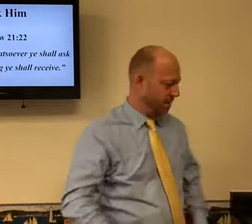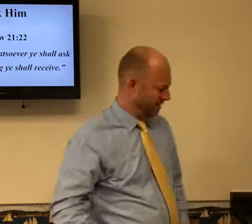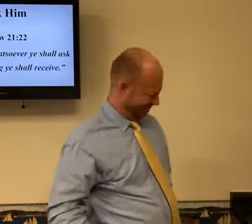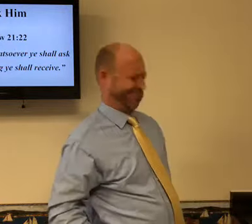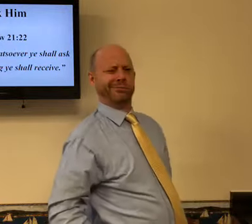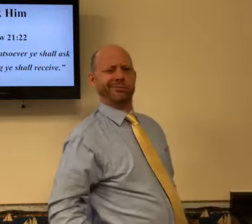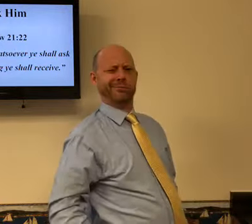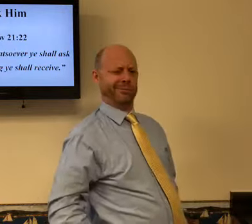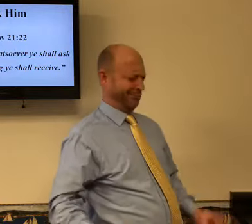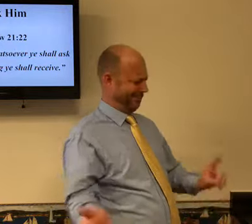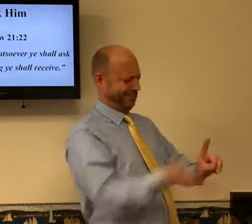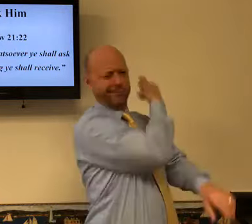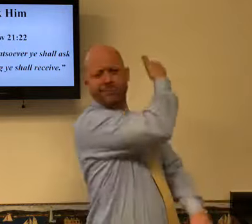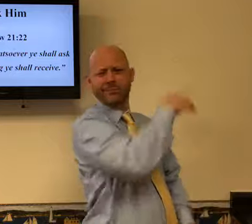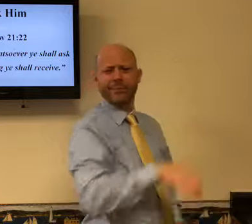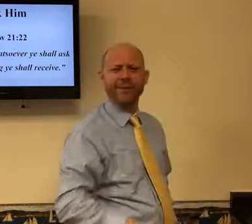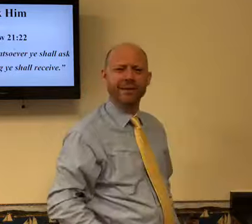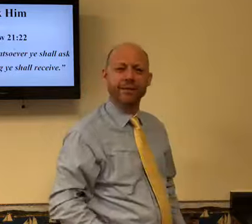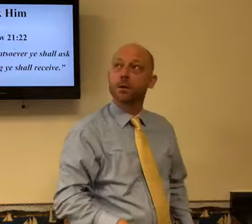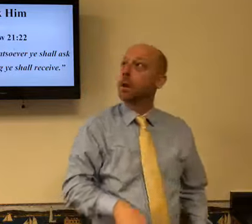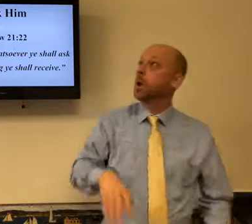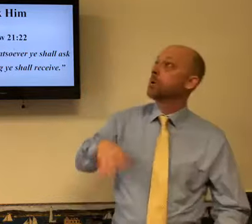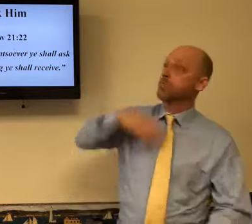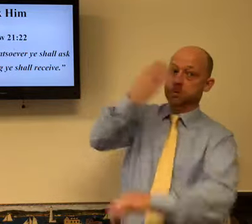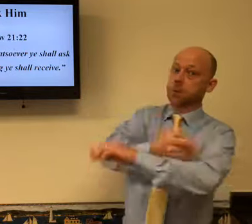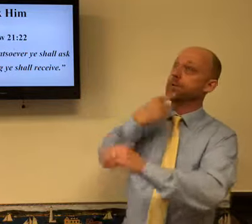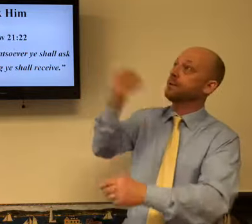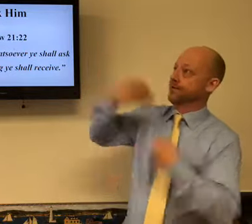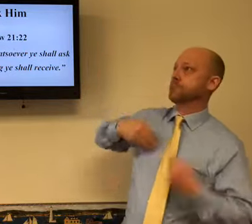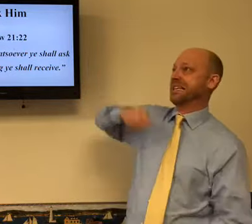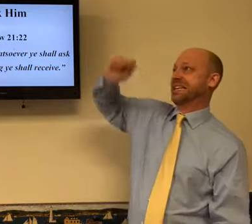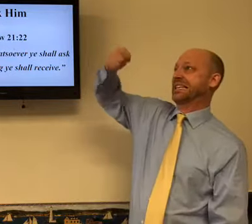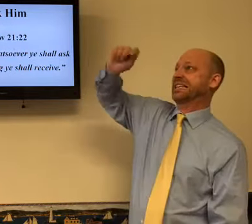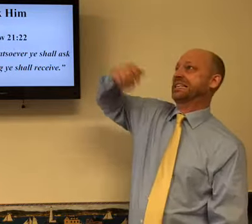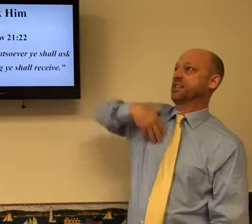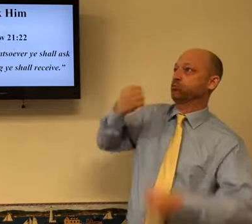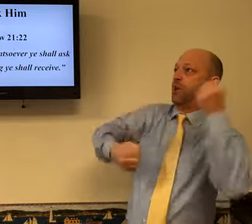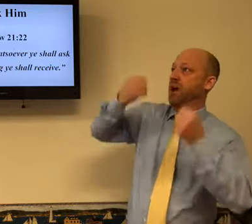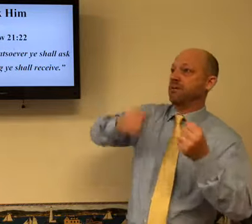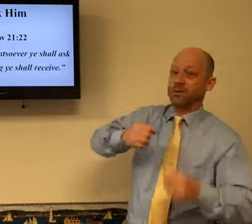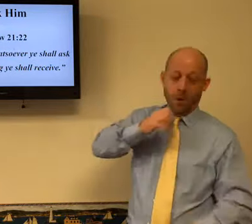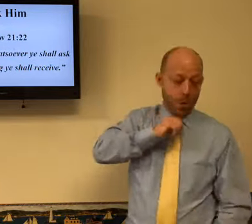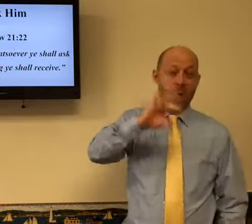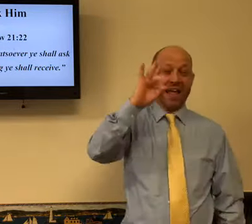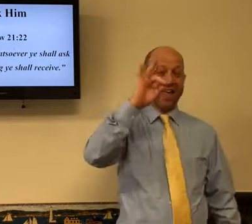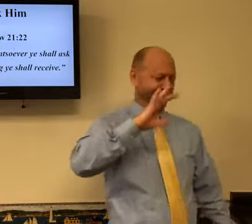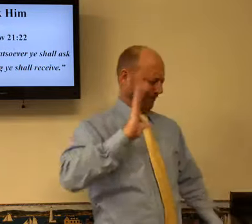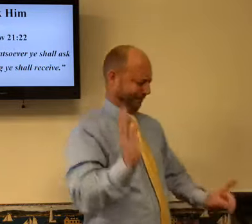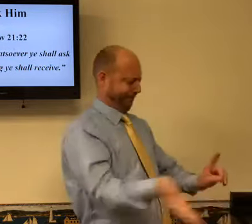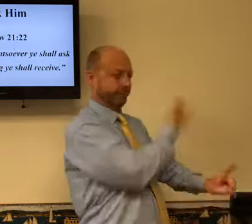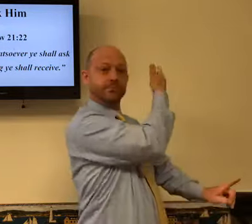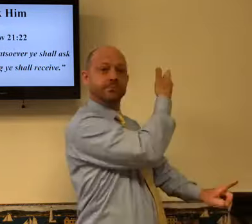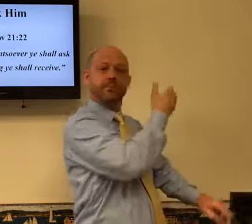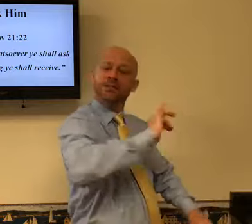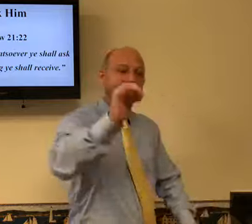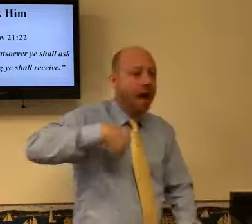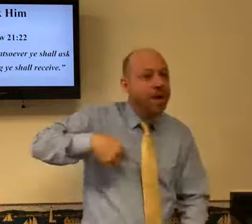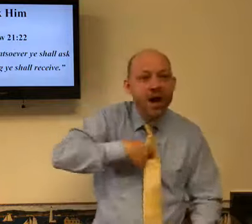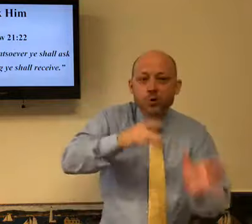give me some money. Give me a thousand dollars. I'm like, no, get out of here. My son said, give me the key to the car. No, get out of